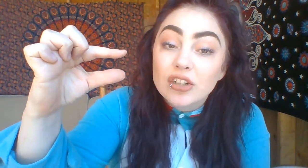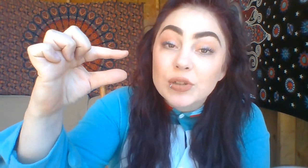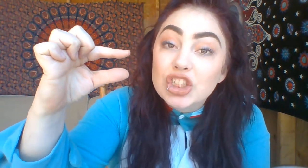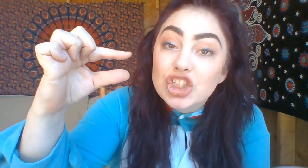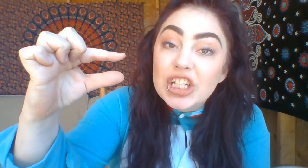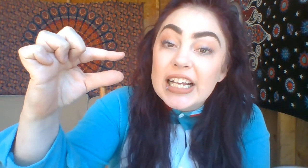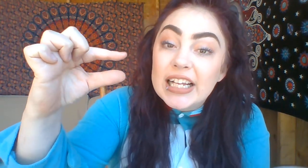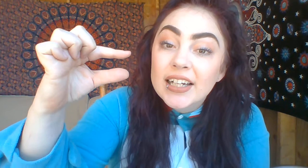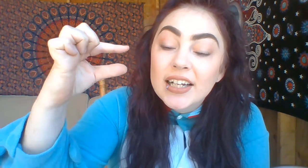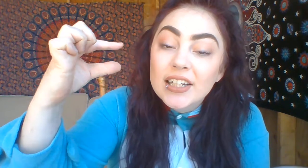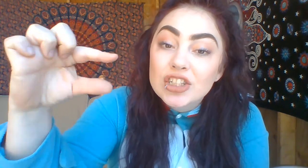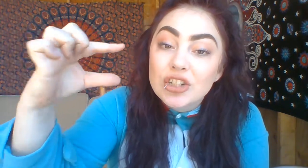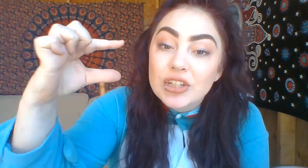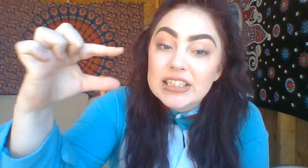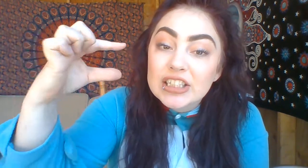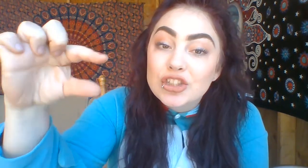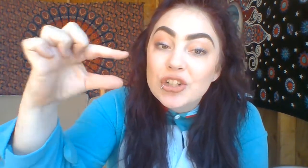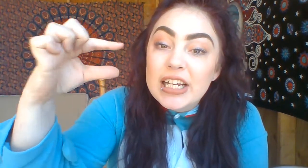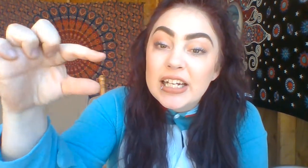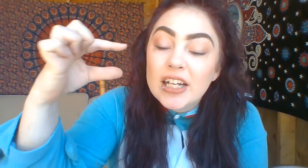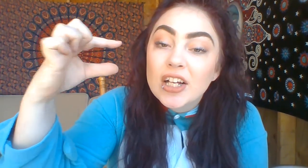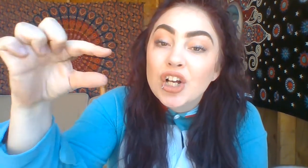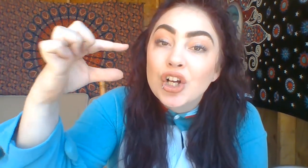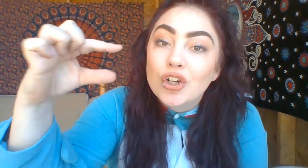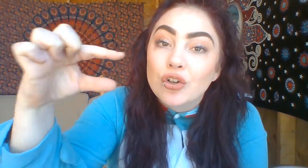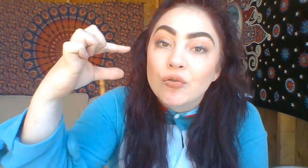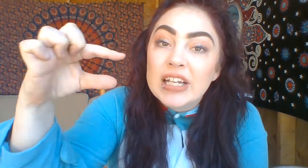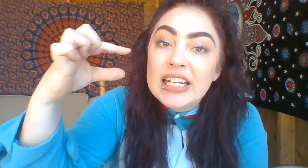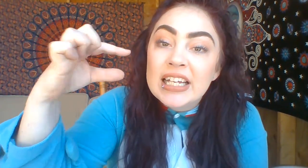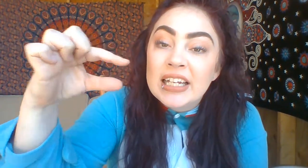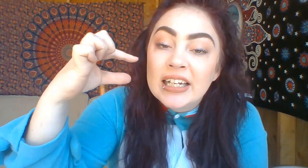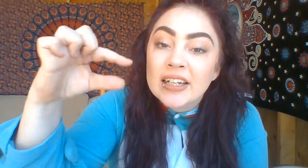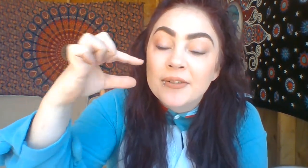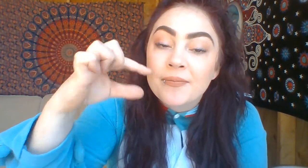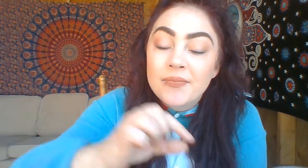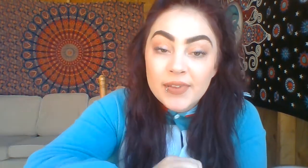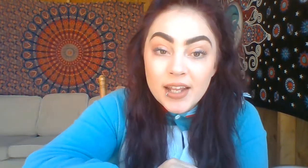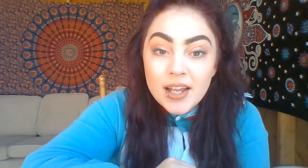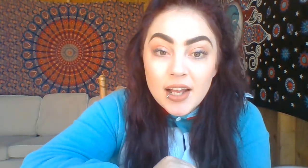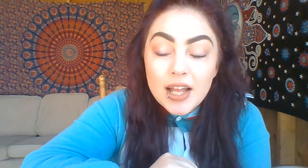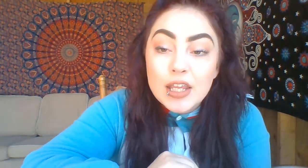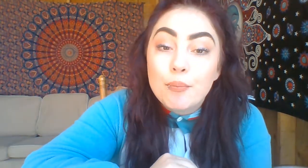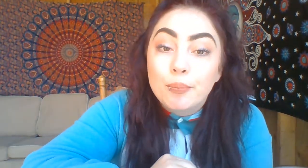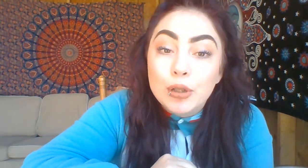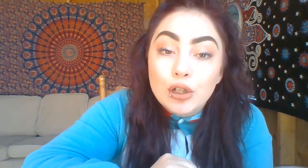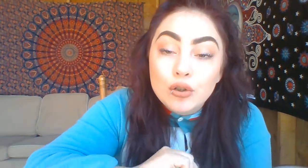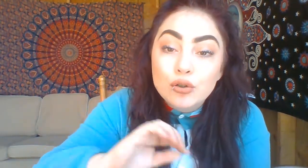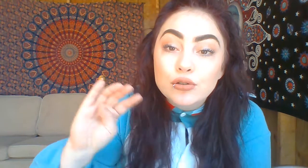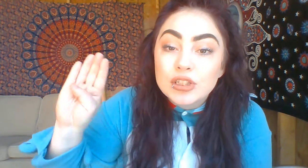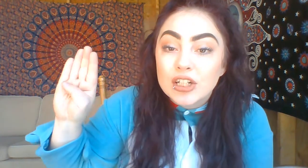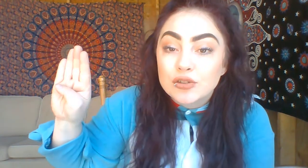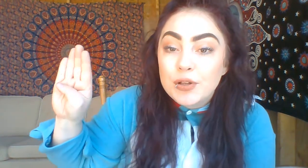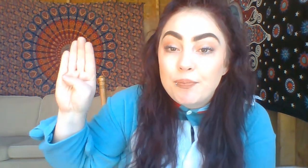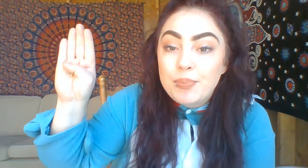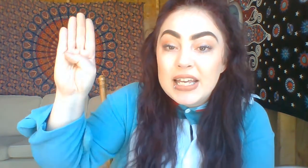with G. So this is green. Green. And then blue starts with B.